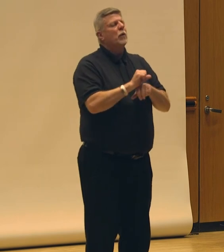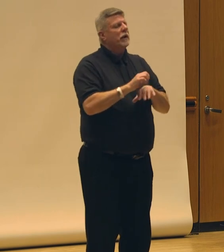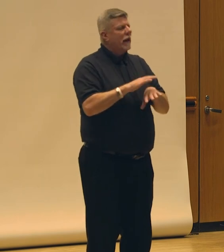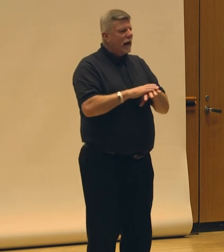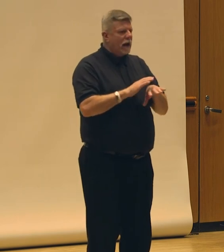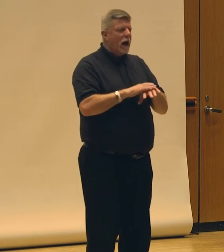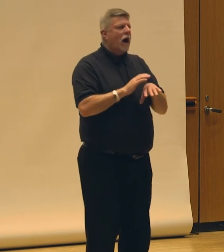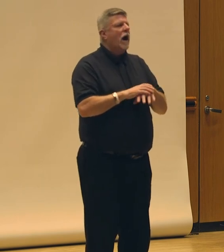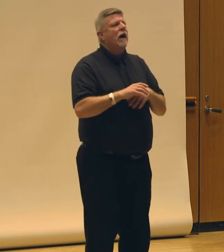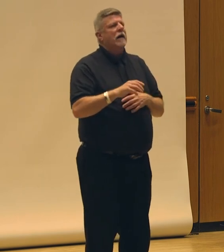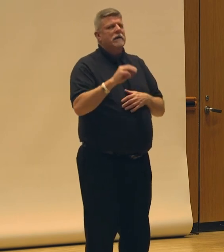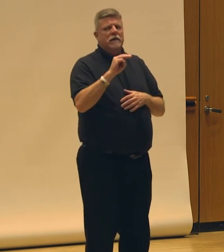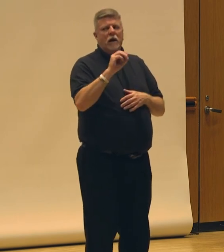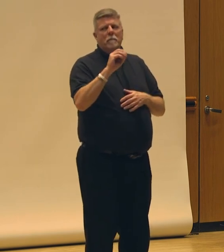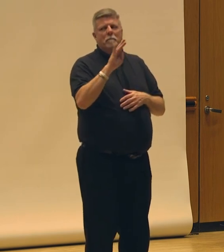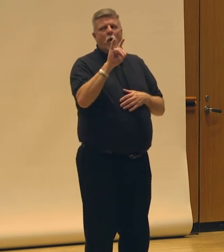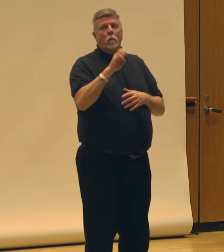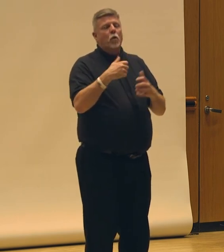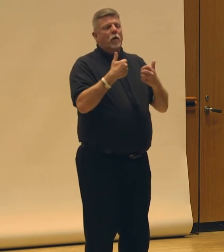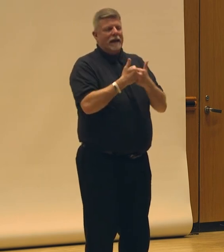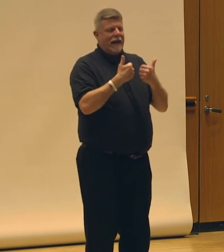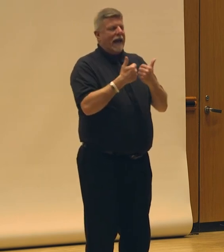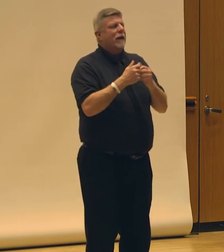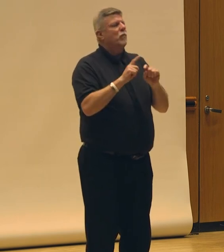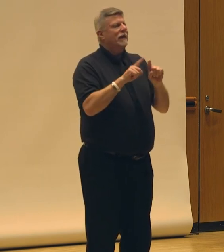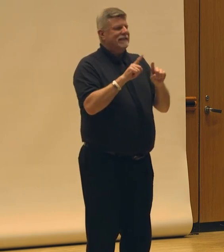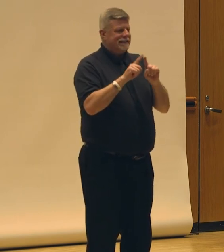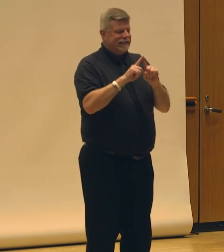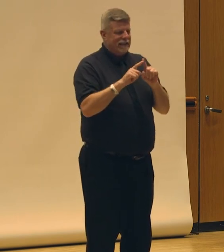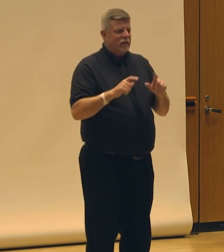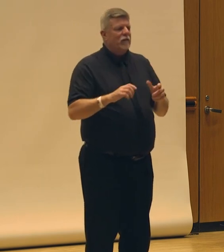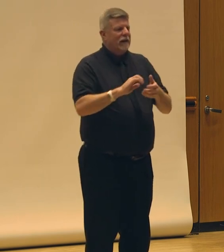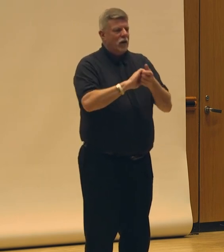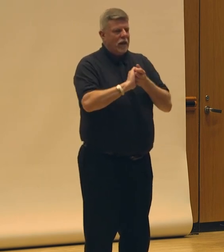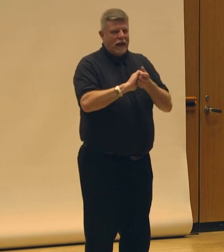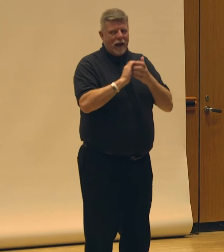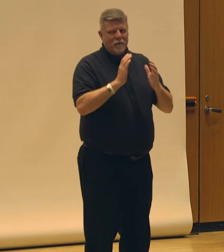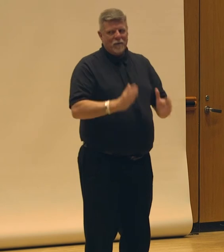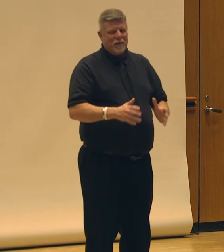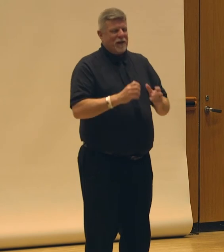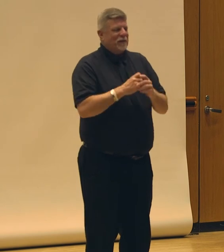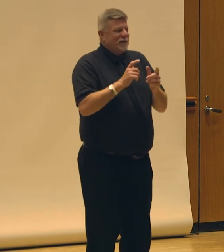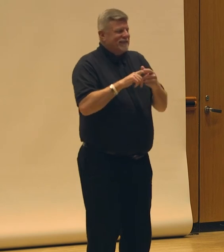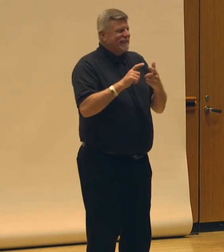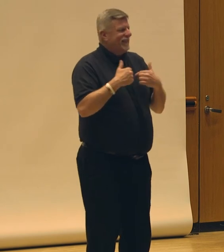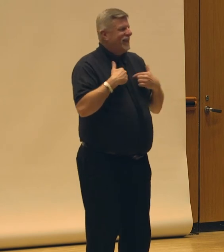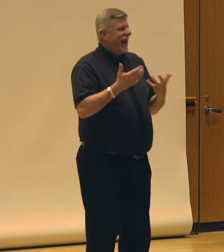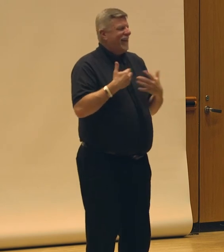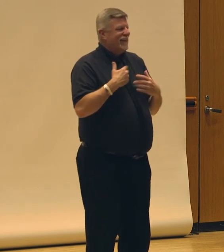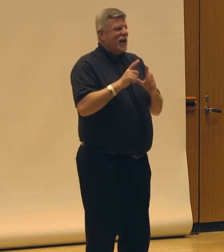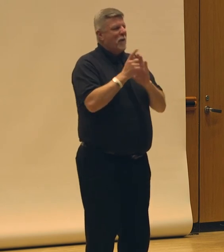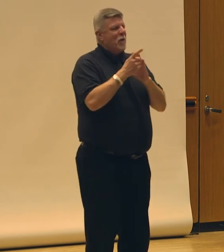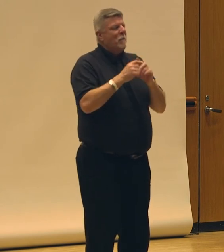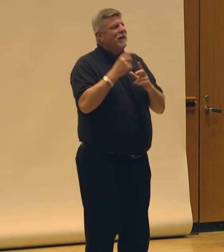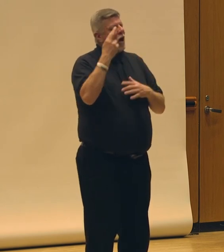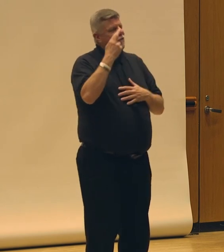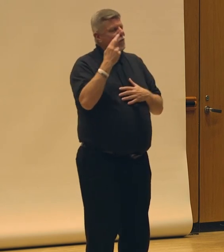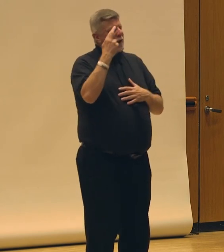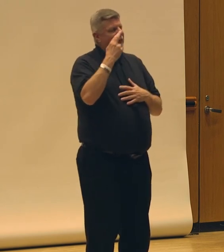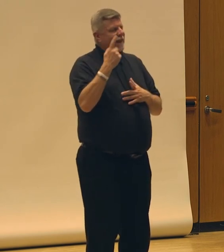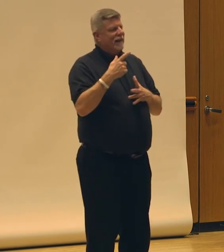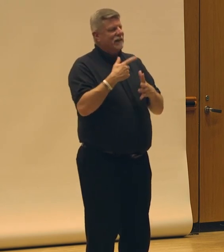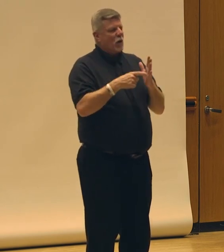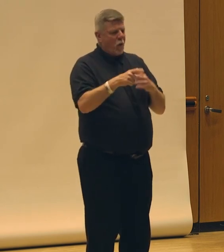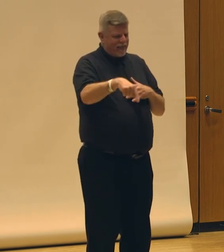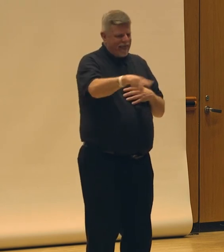mobile game with a number of collaborators, and Rima was having a moment of realizing what